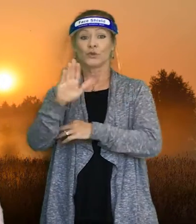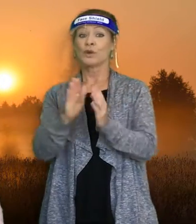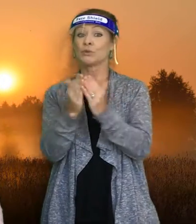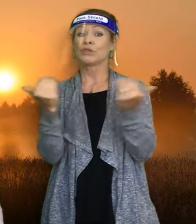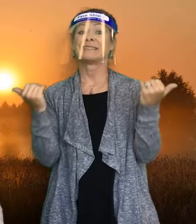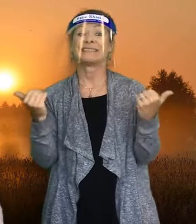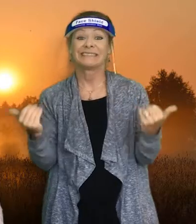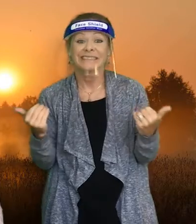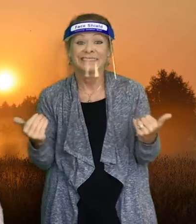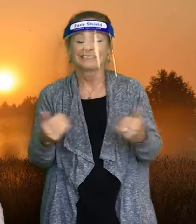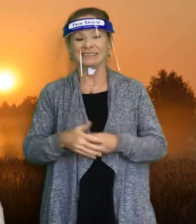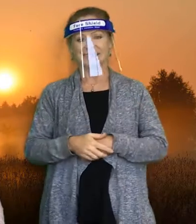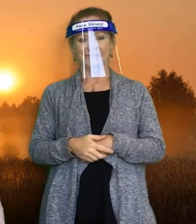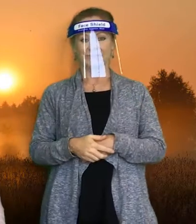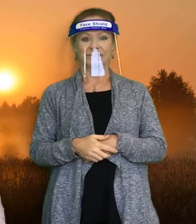today.